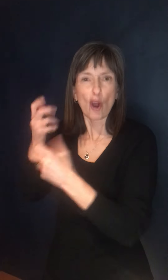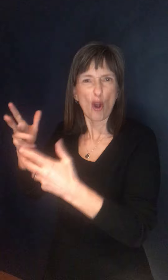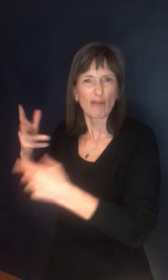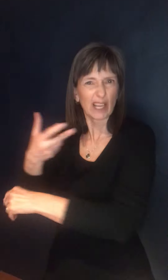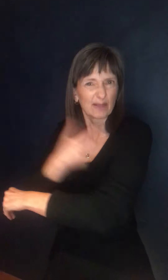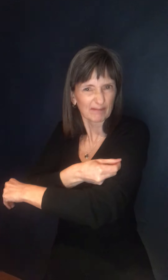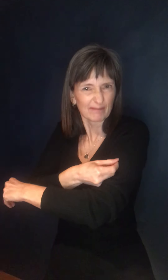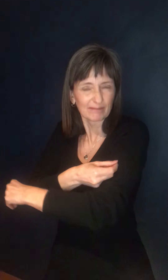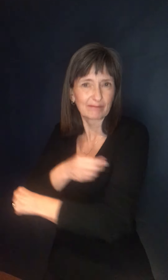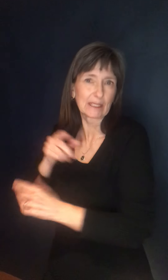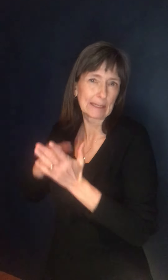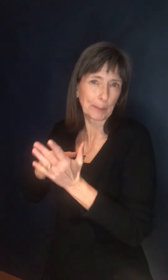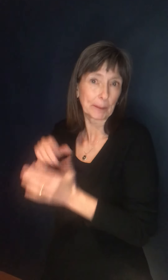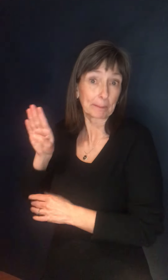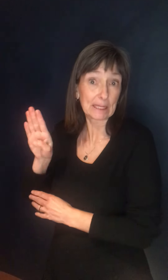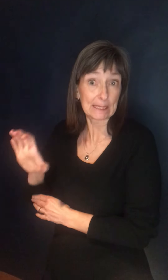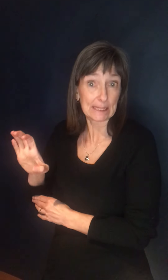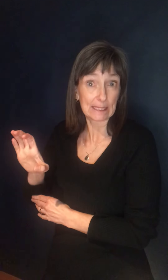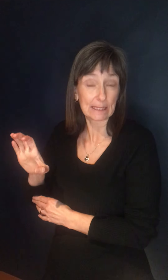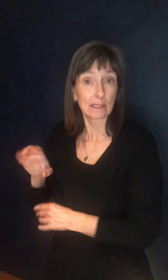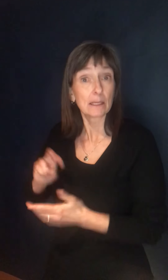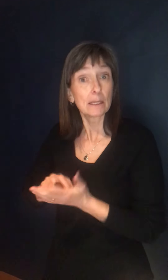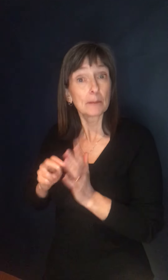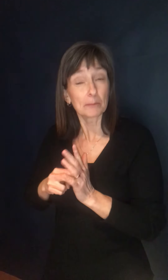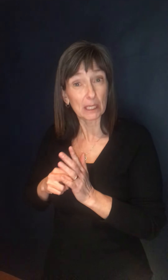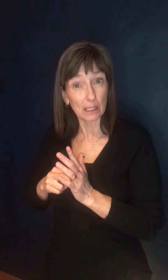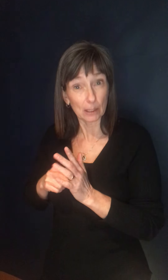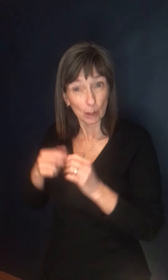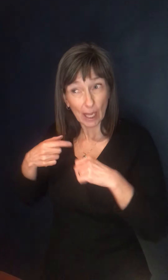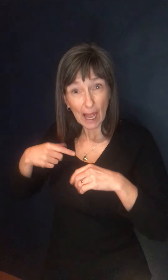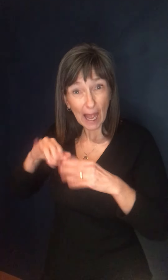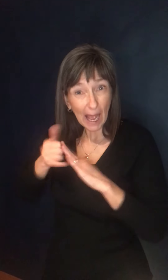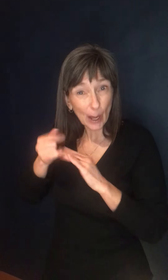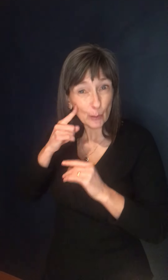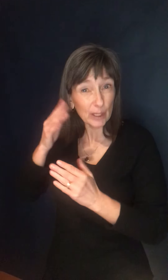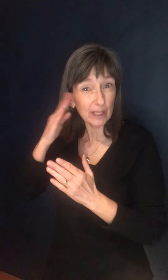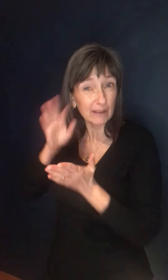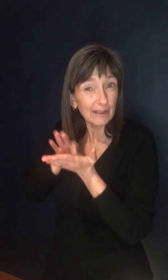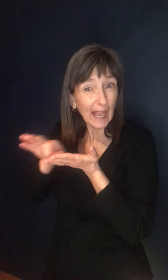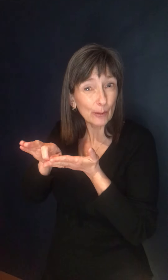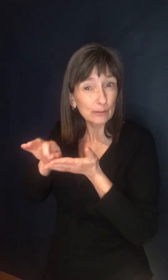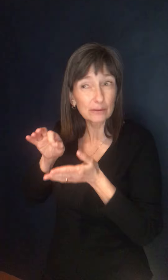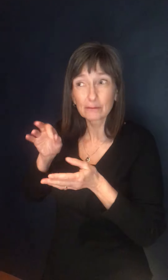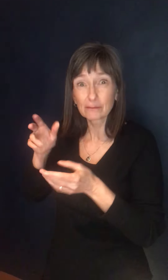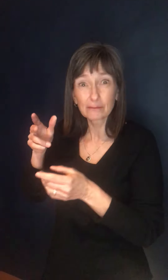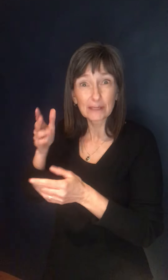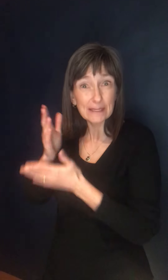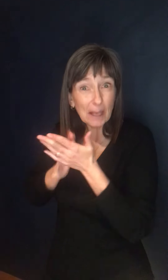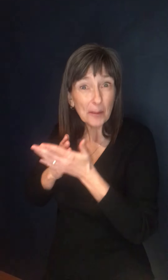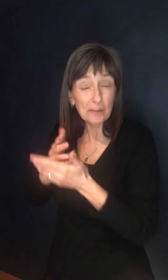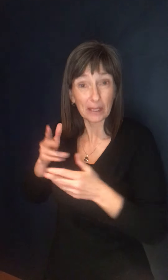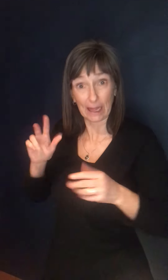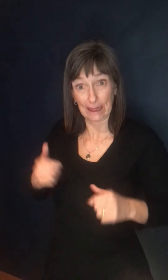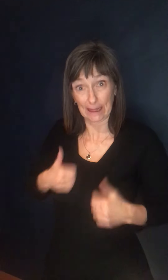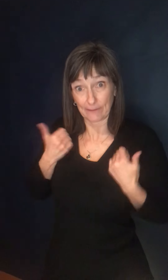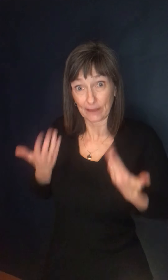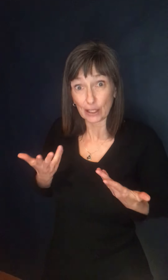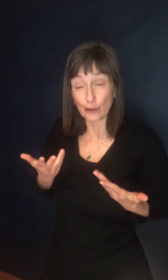Um, how does that impact our ability to keep track of vaccination when we have people from here getting vaccinated in other parts of the,